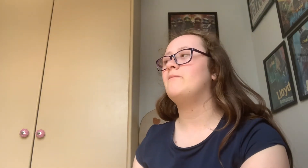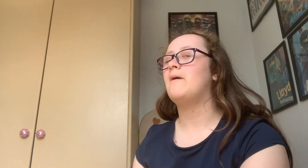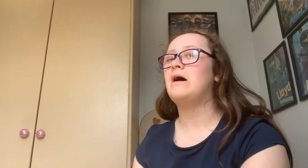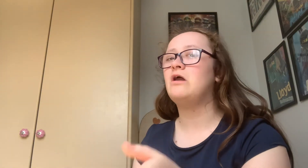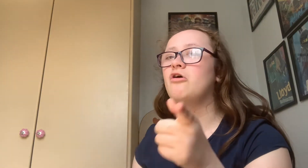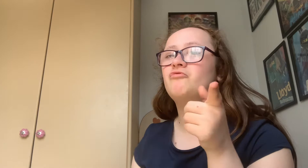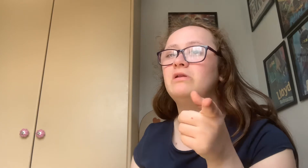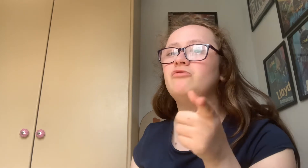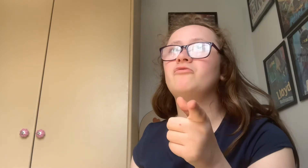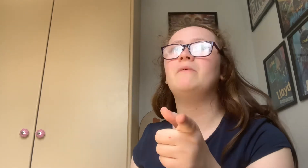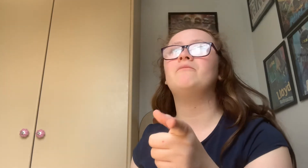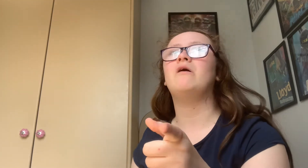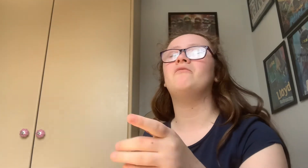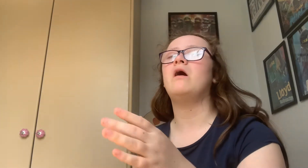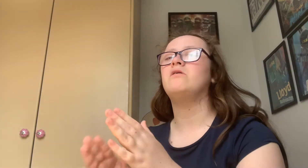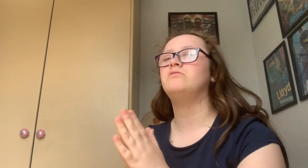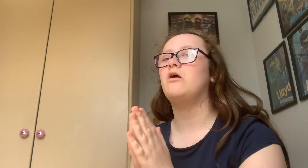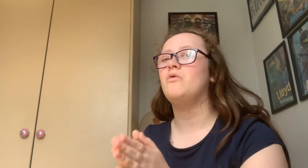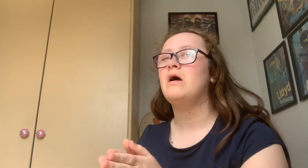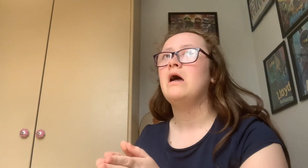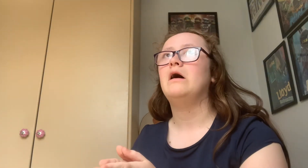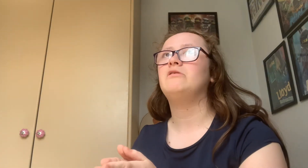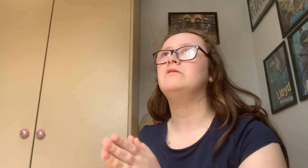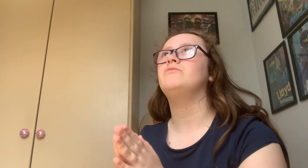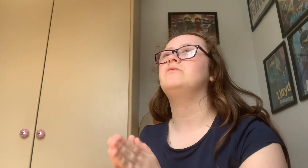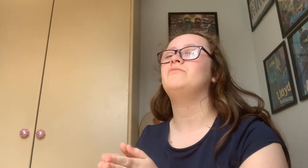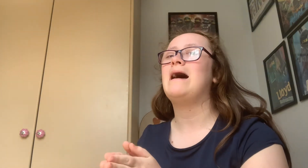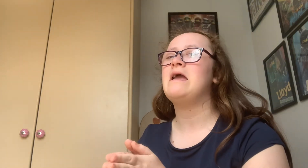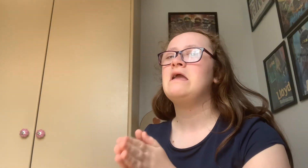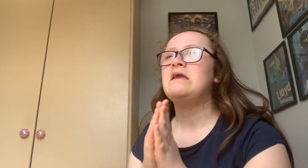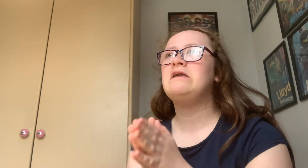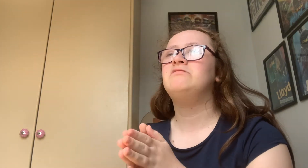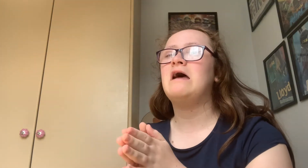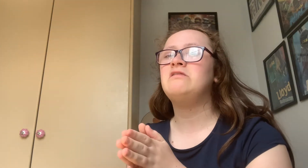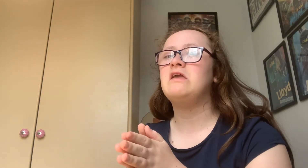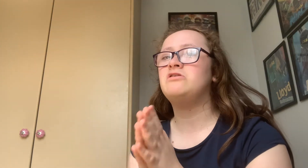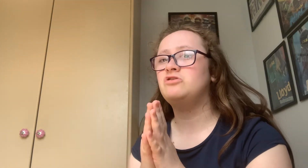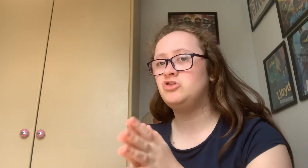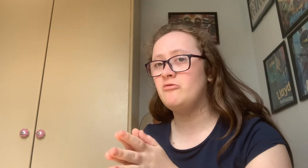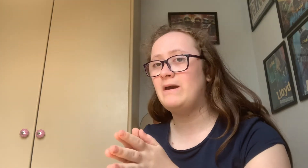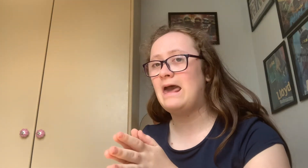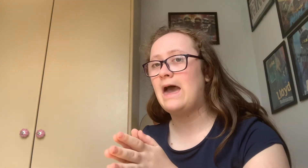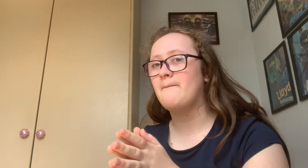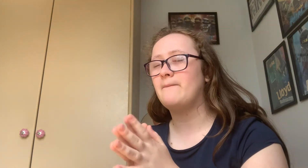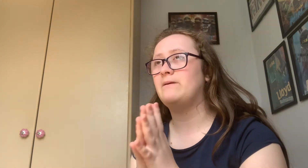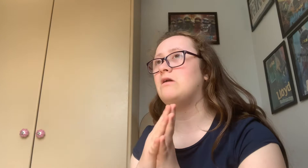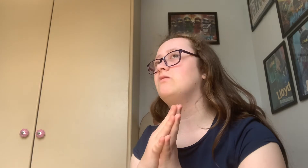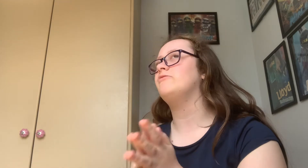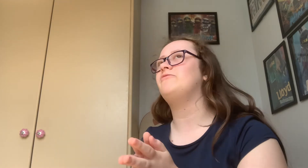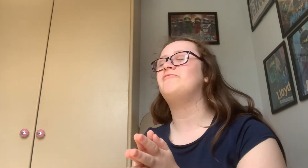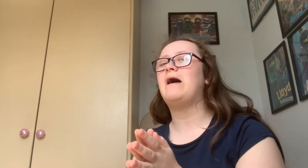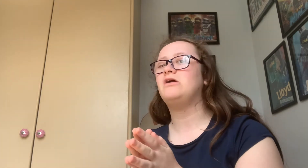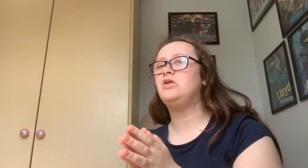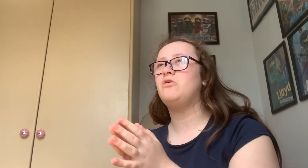mom and I got really annoyed with my brother So I'll you the reason why he said it's a stupid app because of the fact you